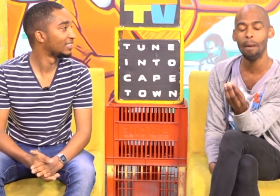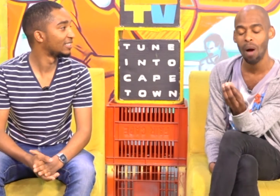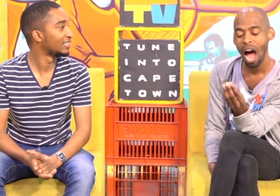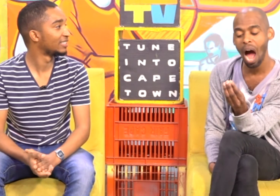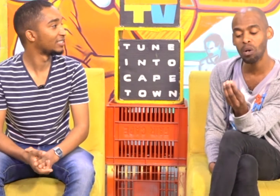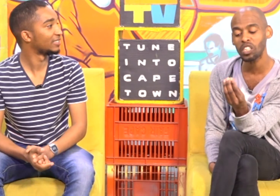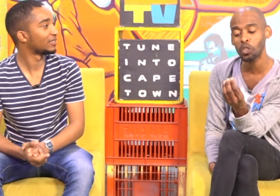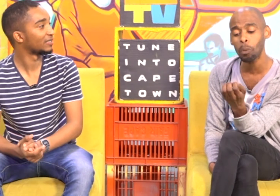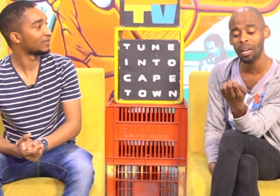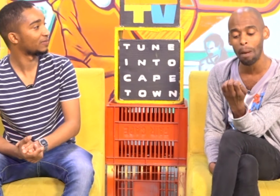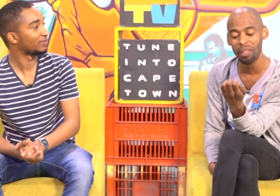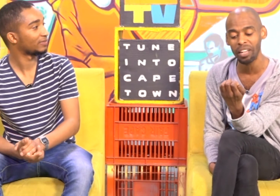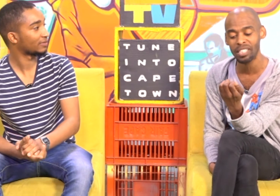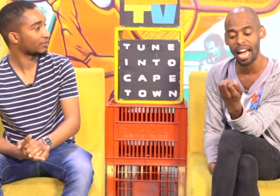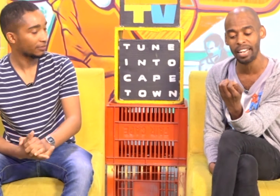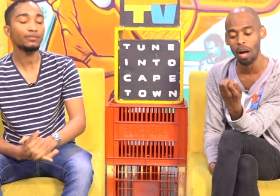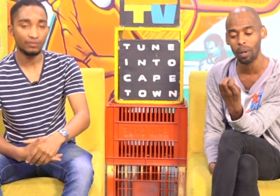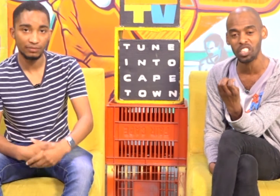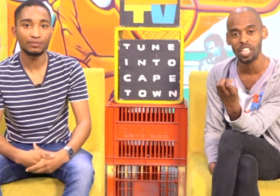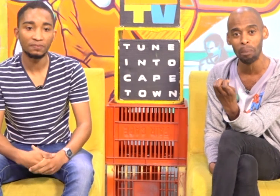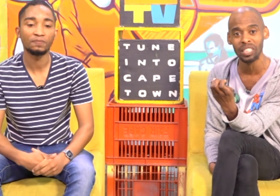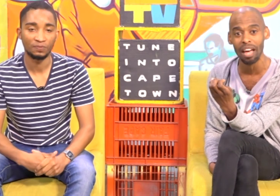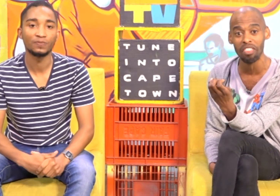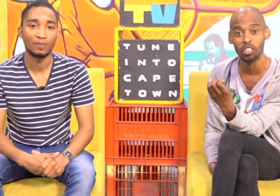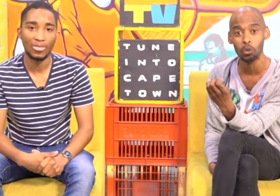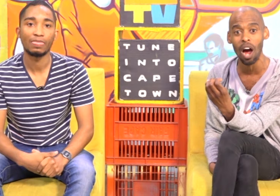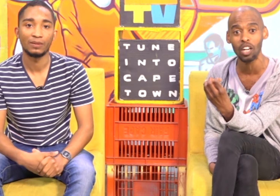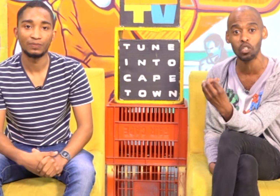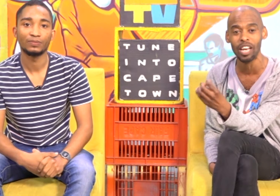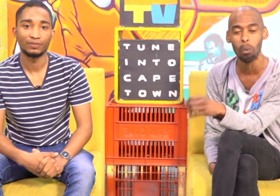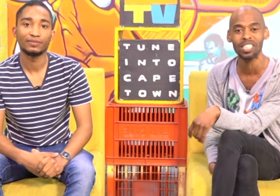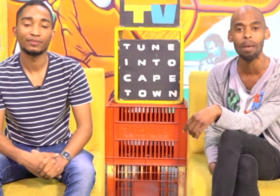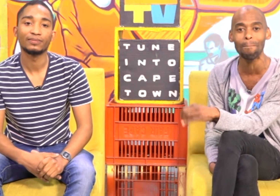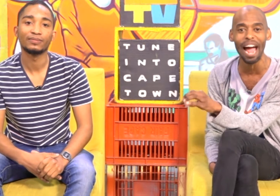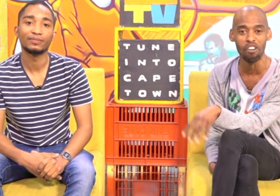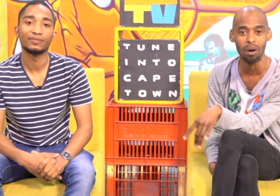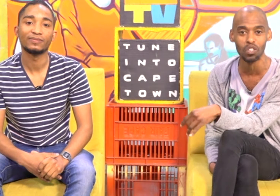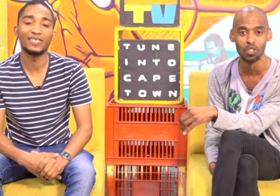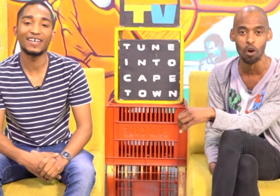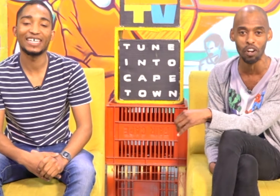How did you become the sign language interpreter that you are today? What's the background story?